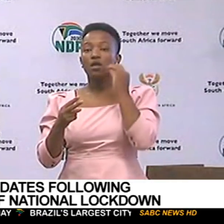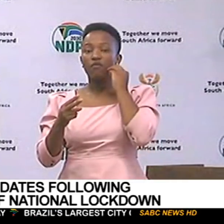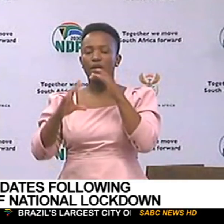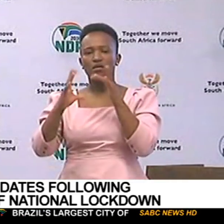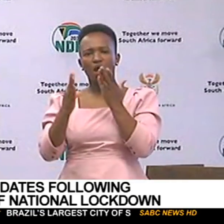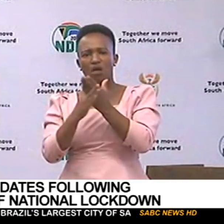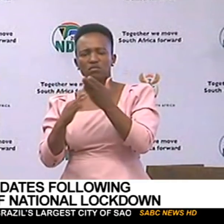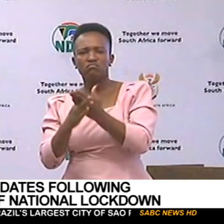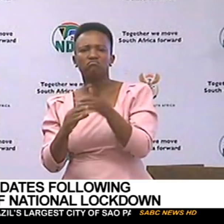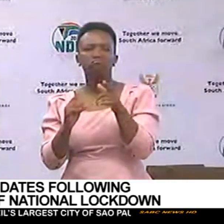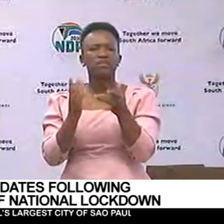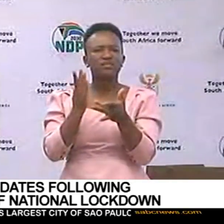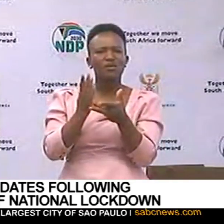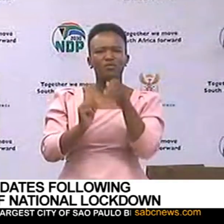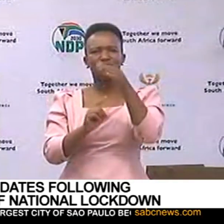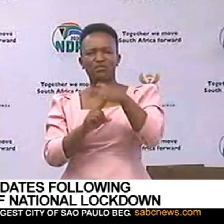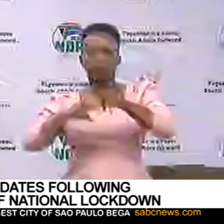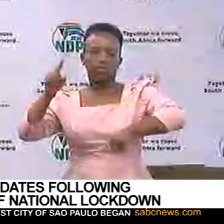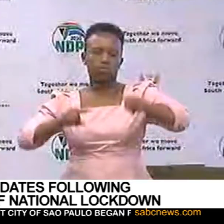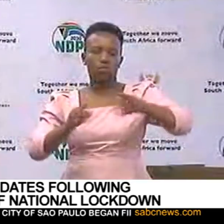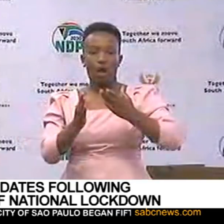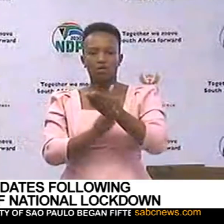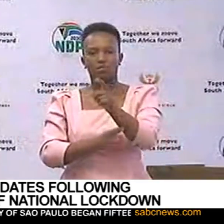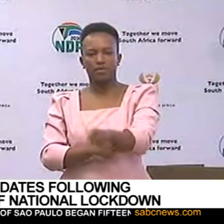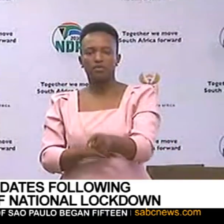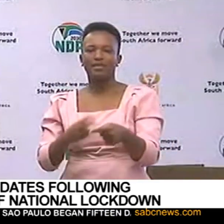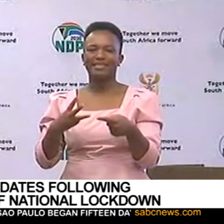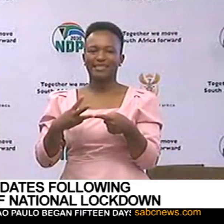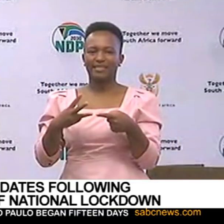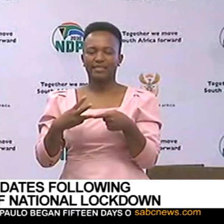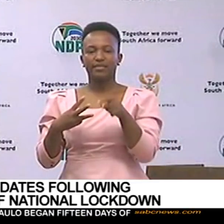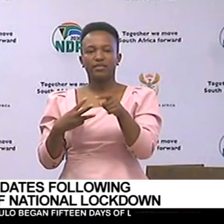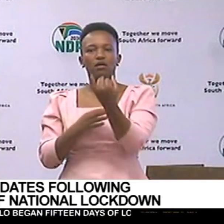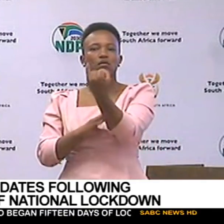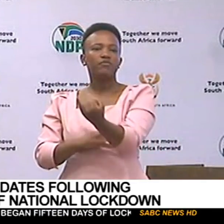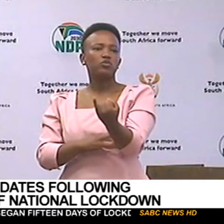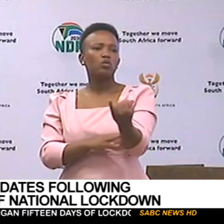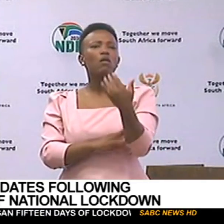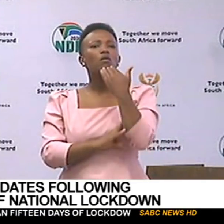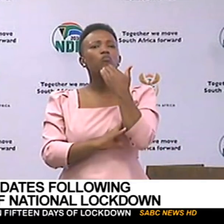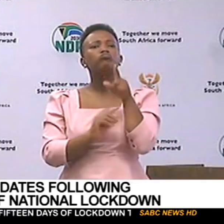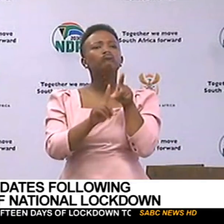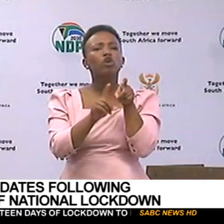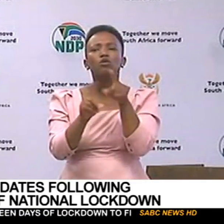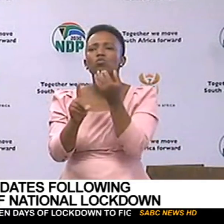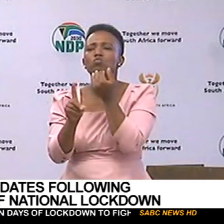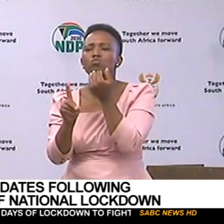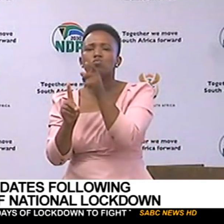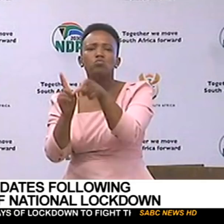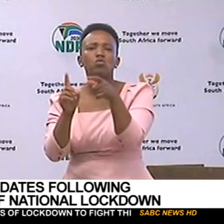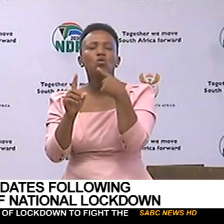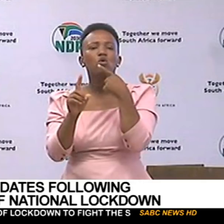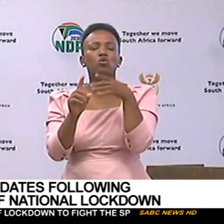infrastructure and digital services. The third one is to provide individual tracking and tracing through the